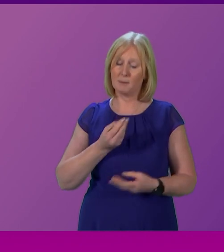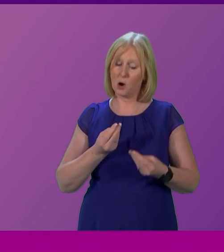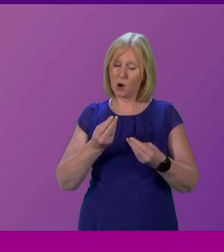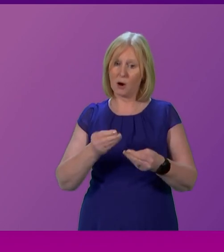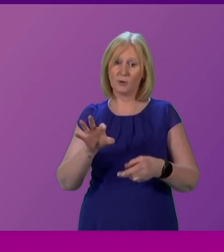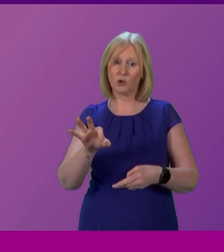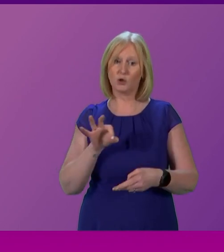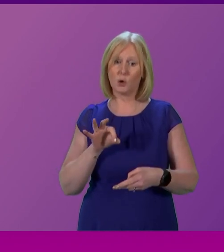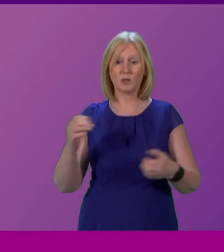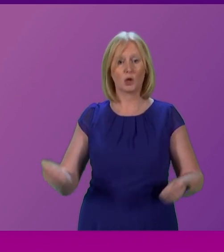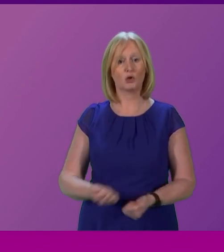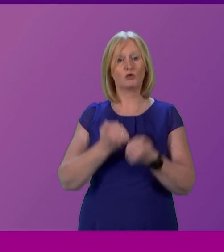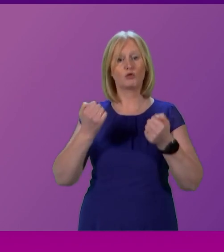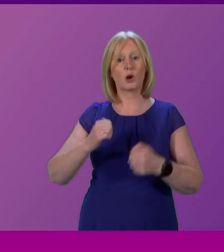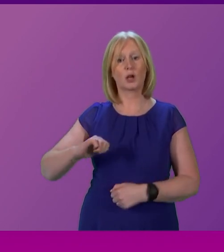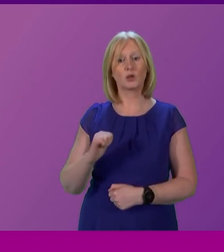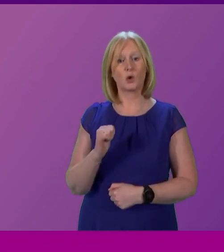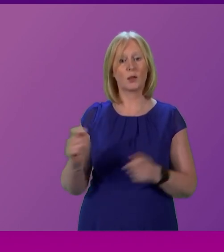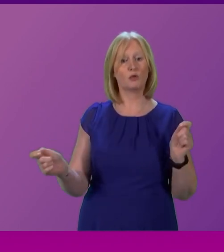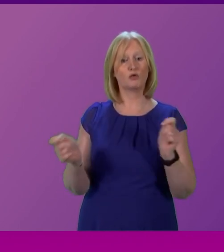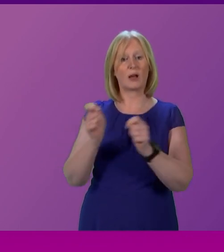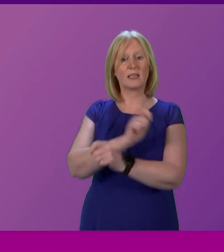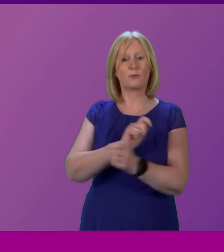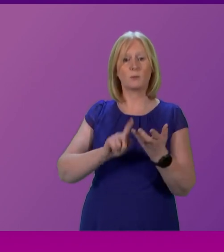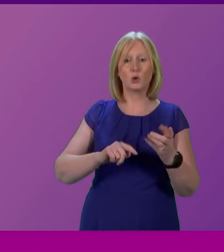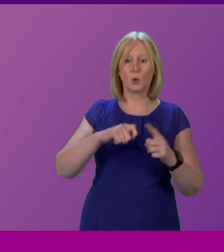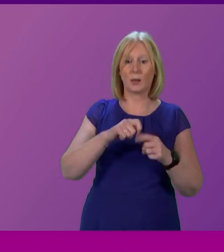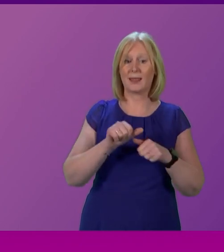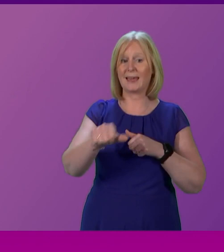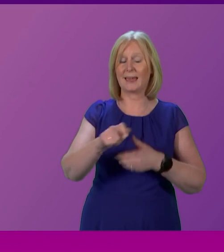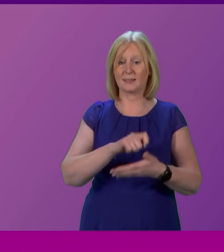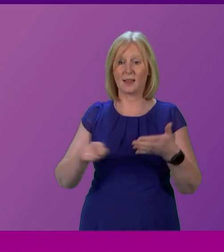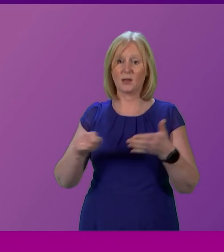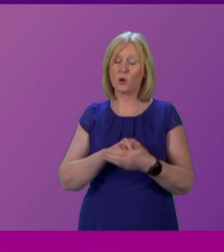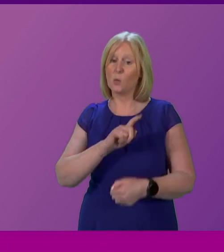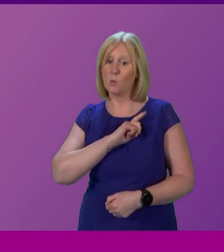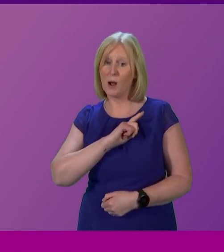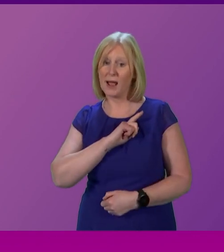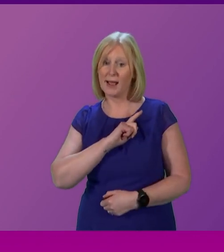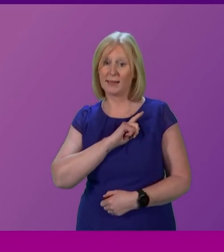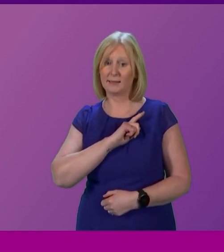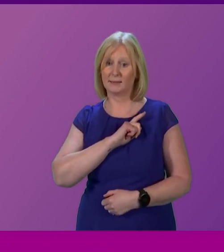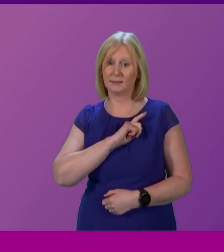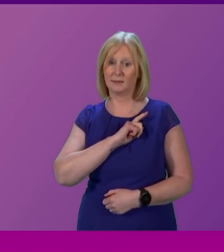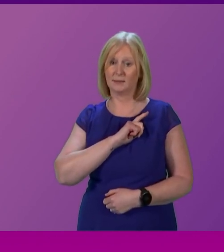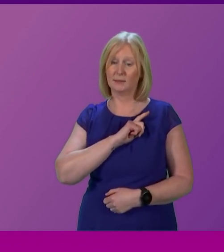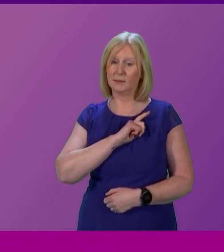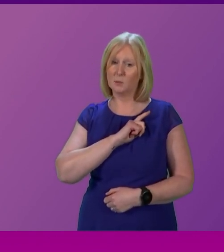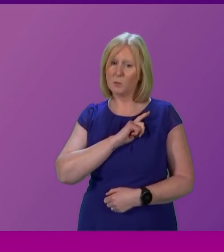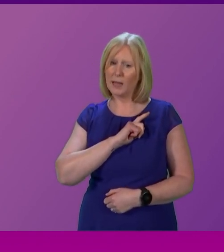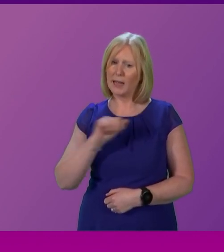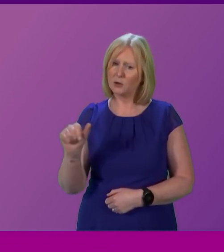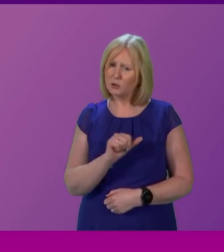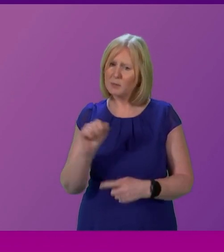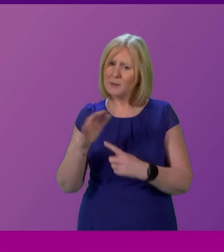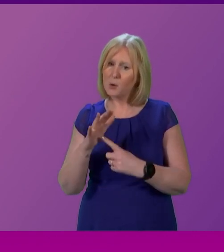of a stronger Scotland and a transformed UK at the next general election. And why should that be